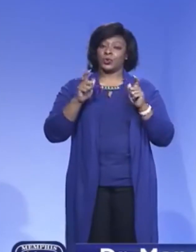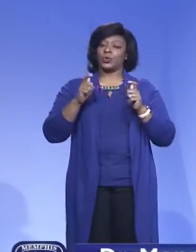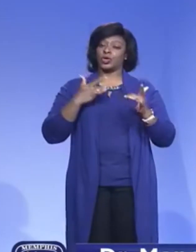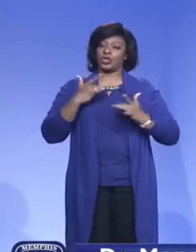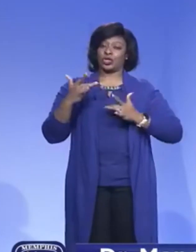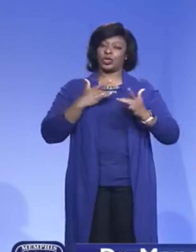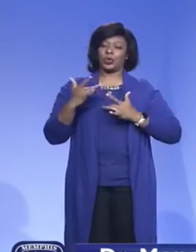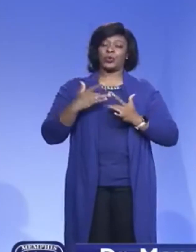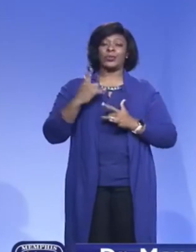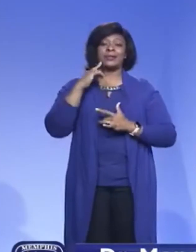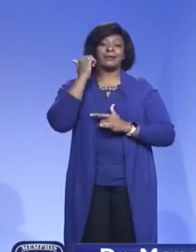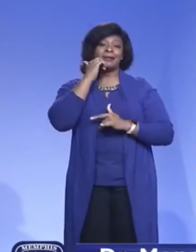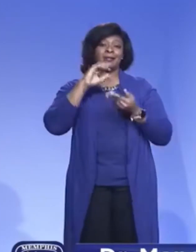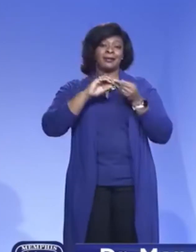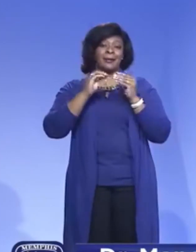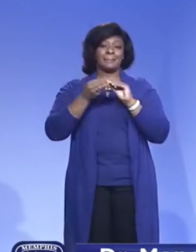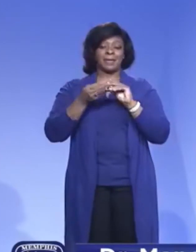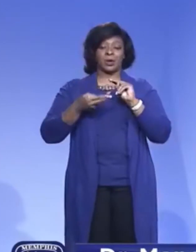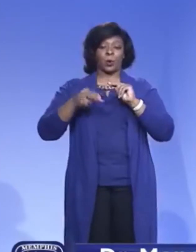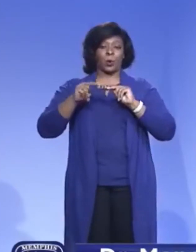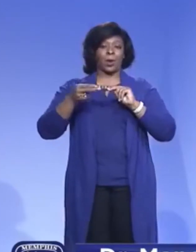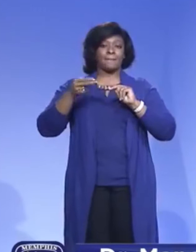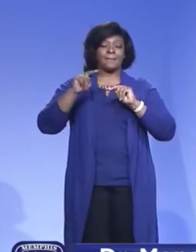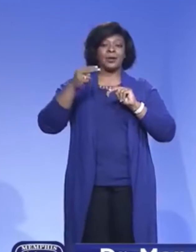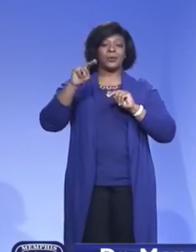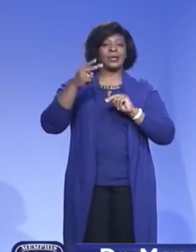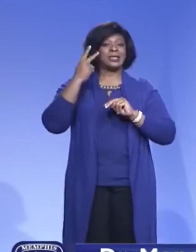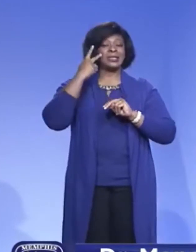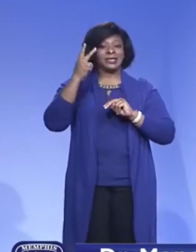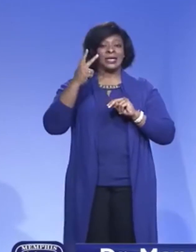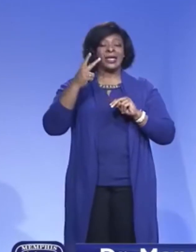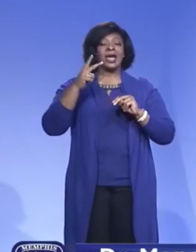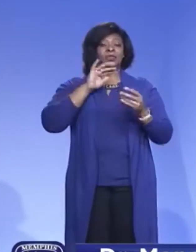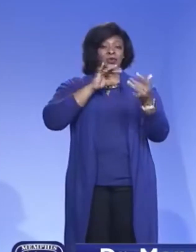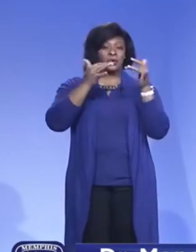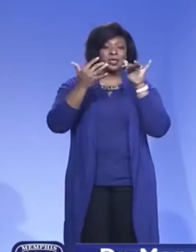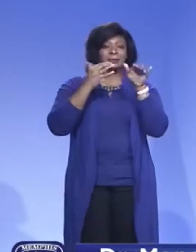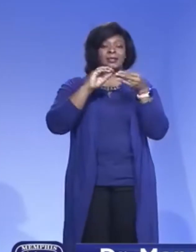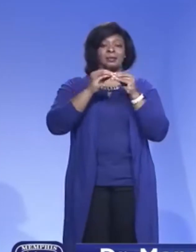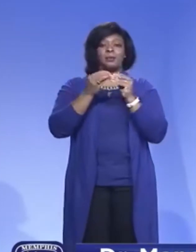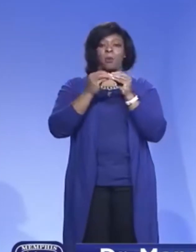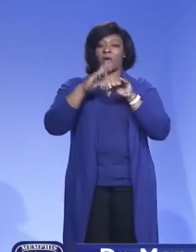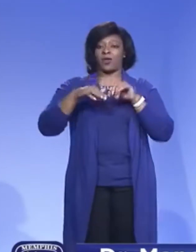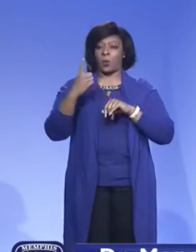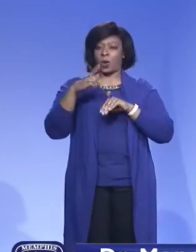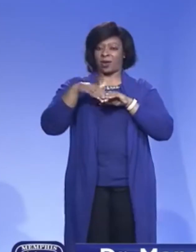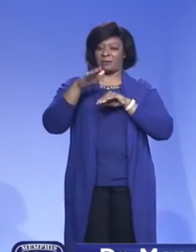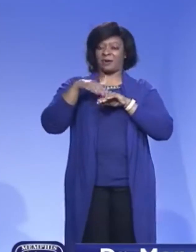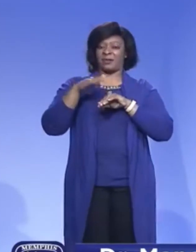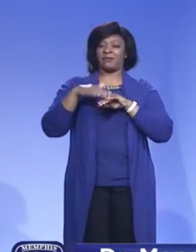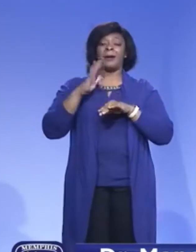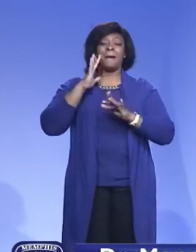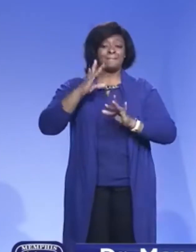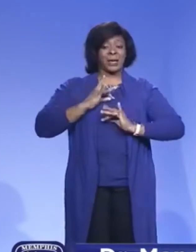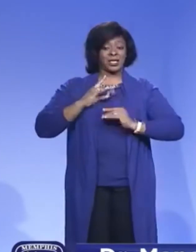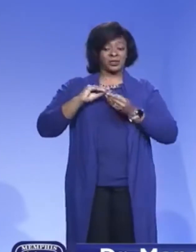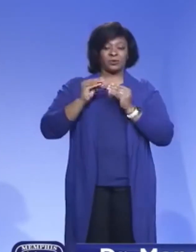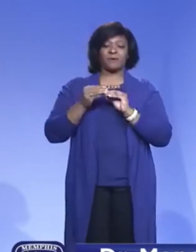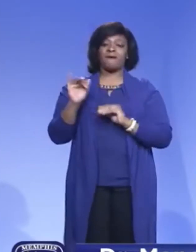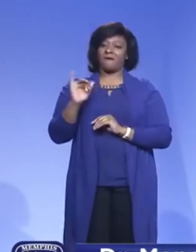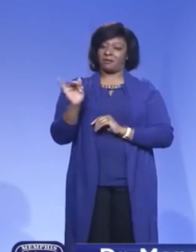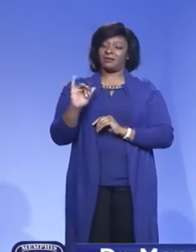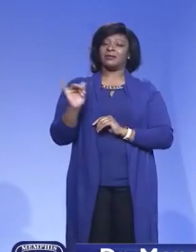We're seeing the daily number of cases go up. We're seeing the transmission number being greater than one. We're seeing the positivity rate also